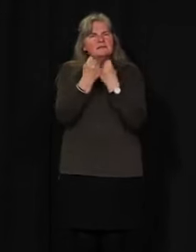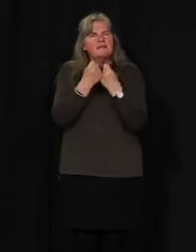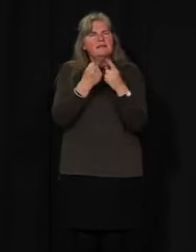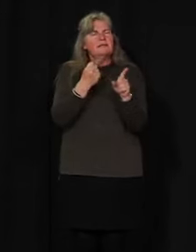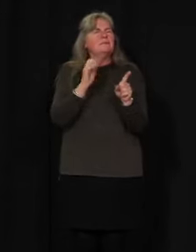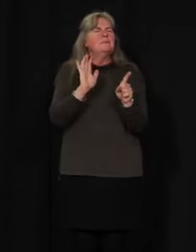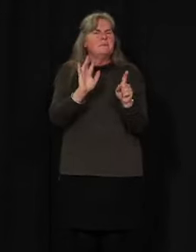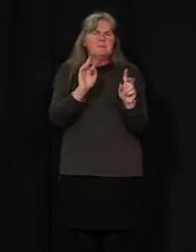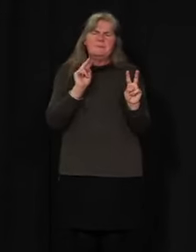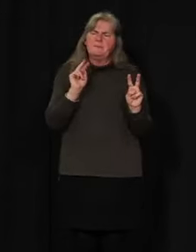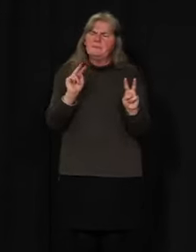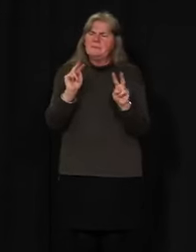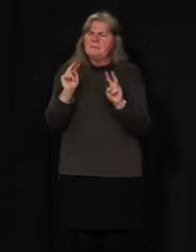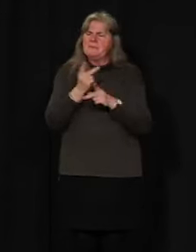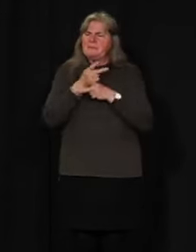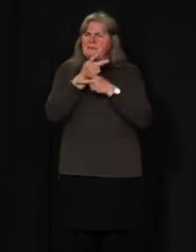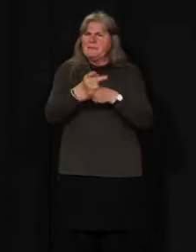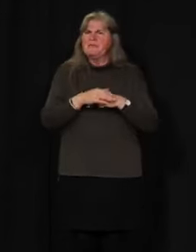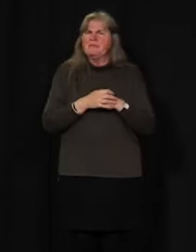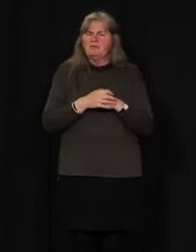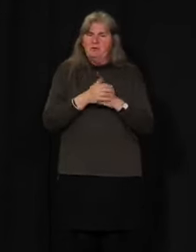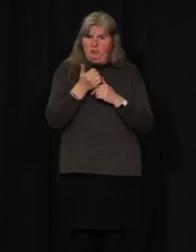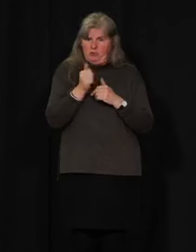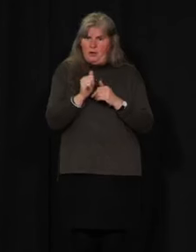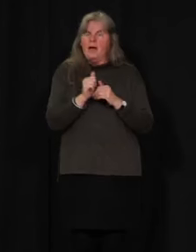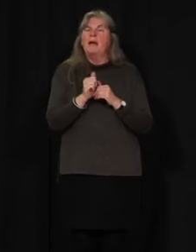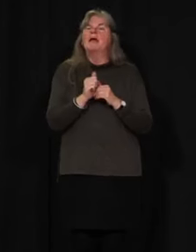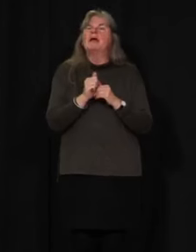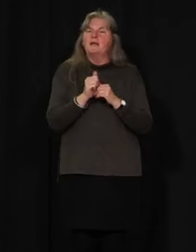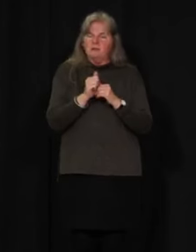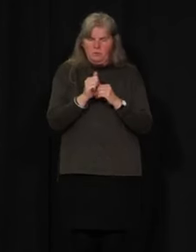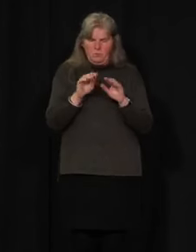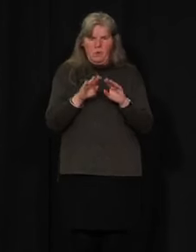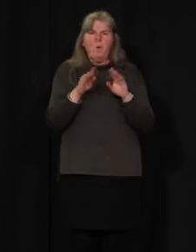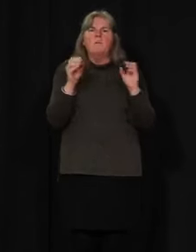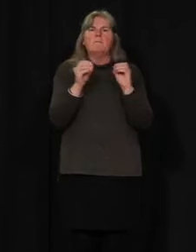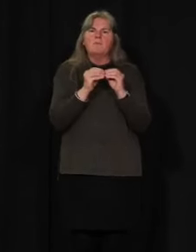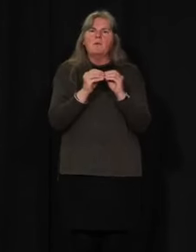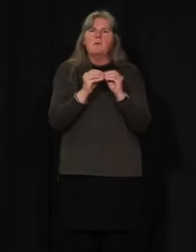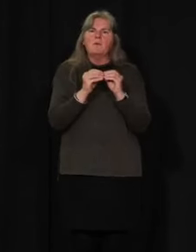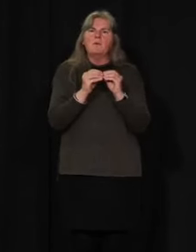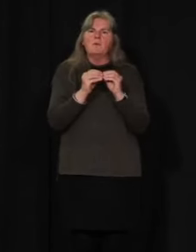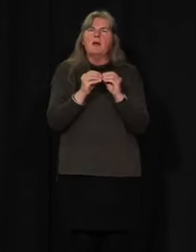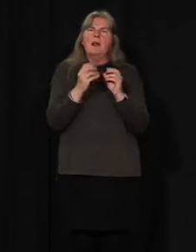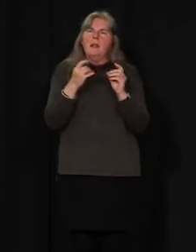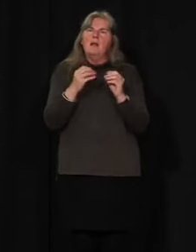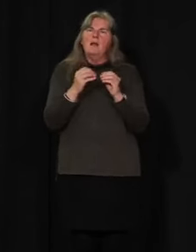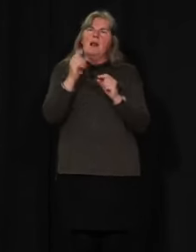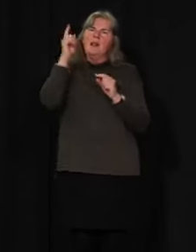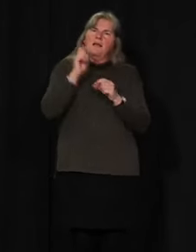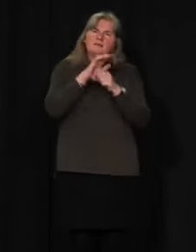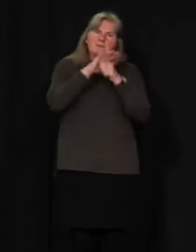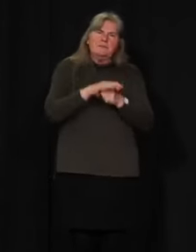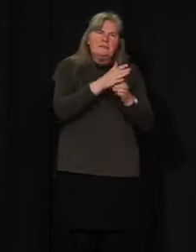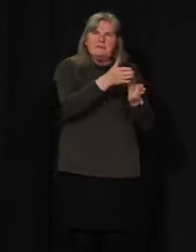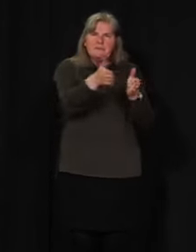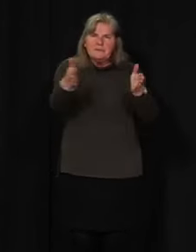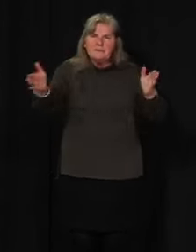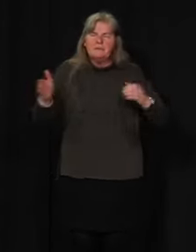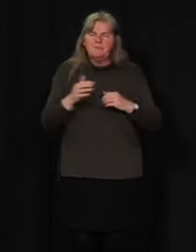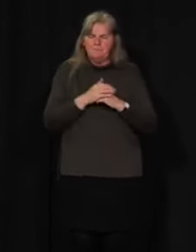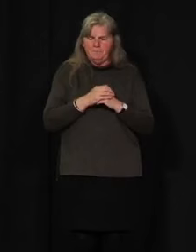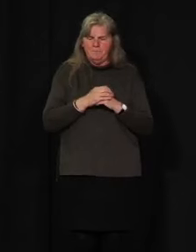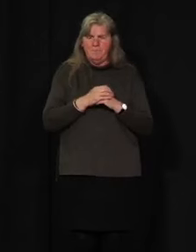I am looking for opportunities to alleviate some of this building pressure. So this is the time to look at our plan for